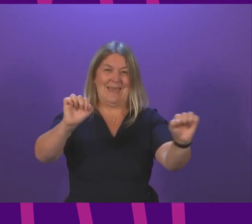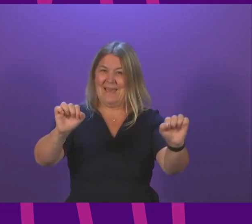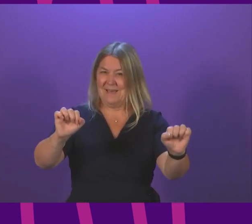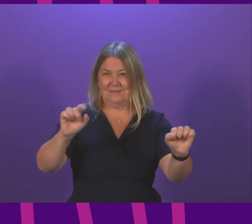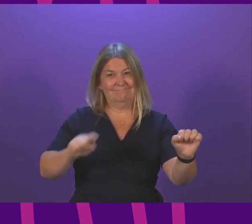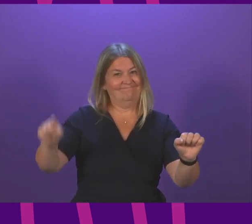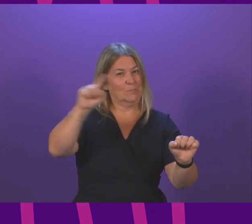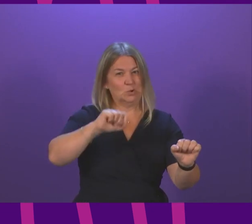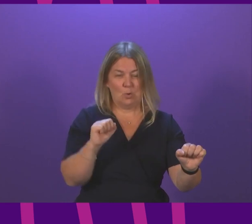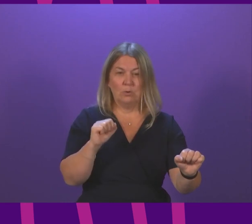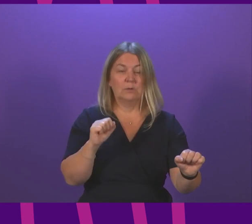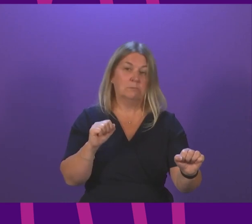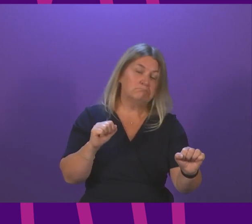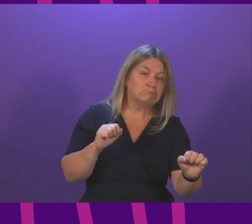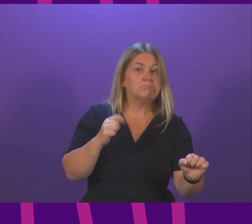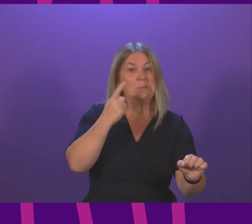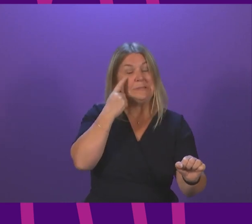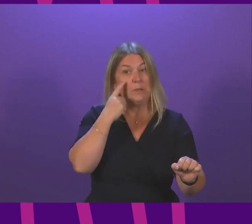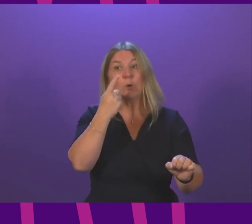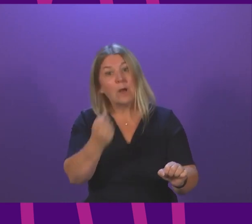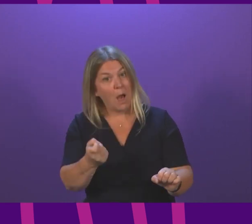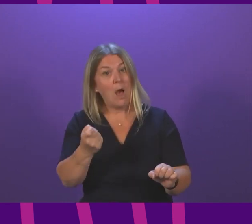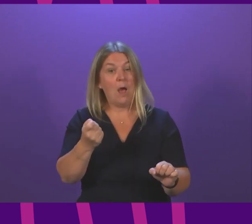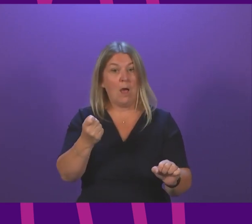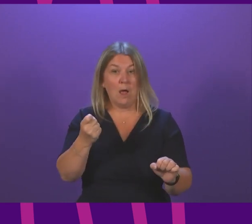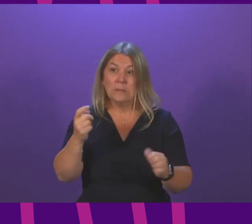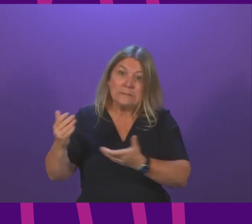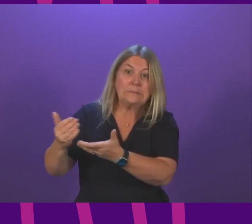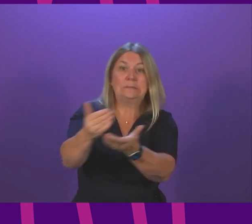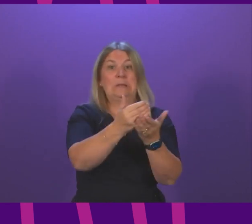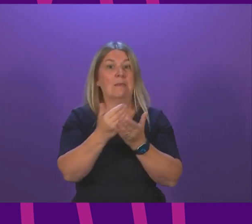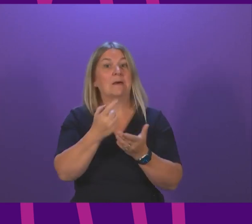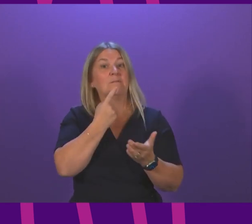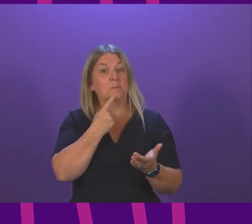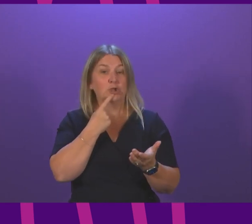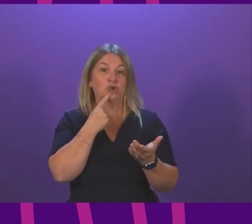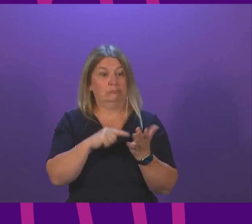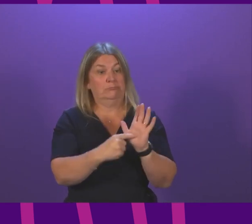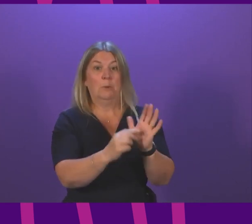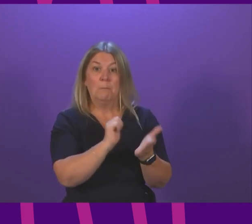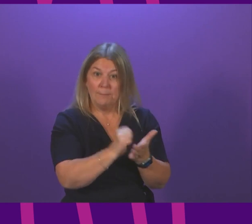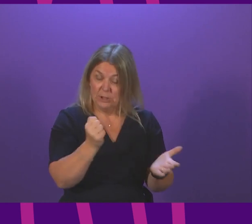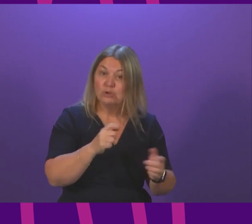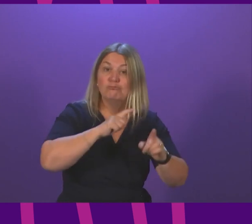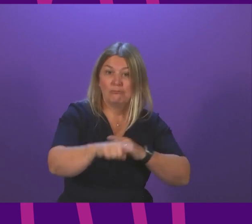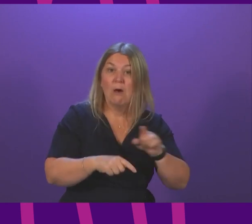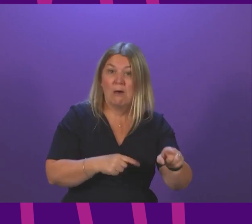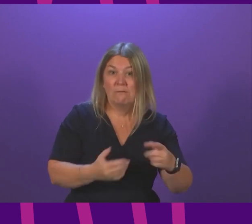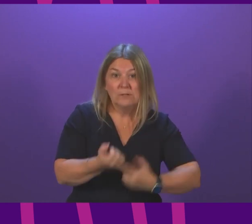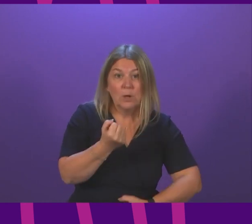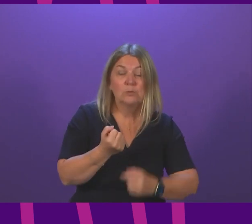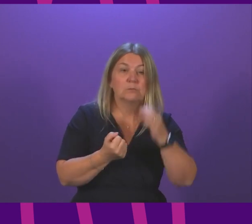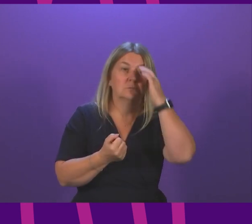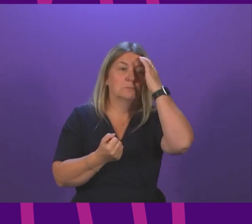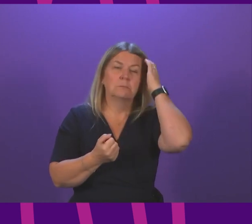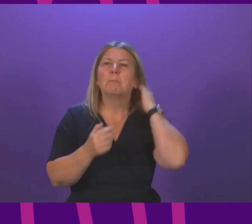authorities I will undertake to look at whether we can publish the kind of information that Pam Duncan Glancy is asking for so that we do have greater